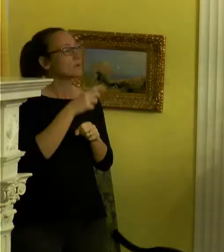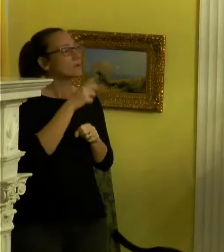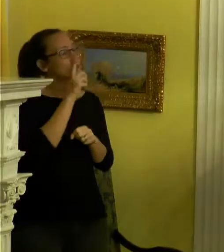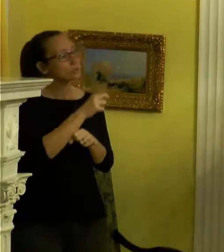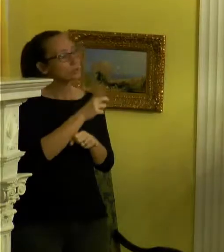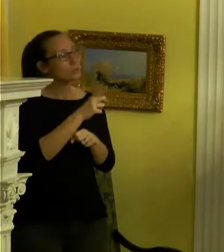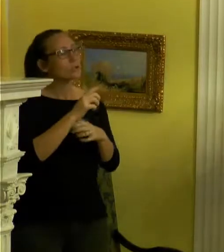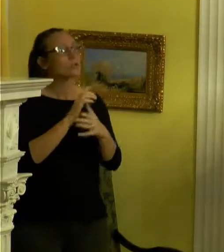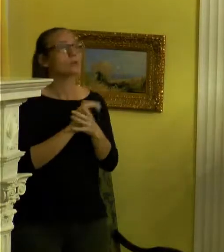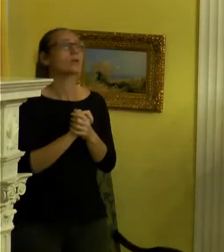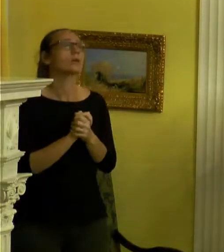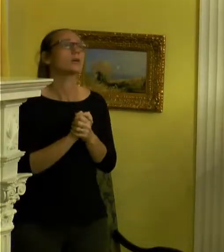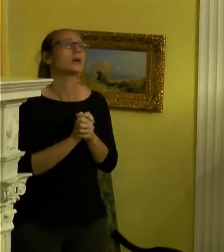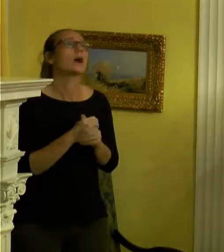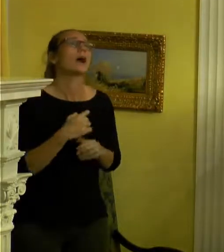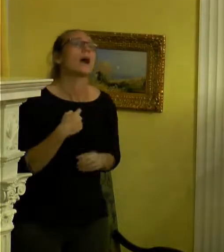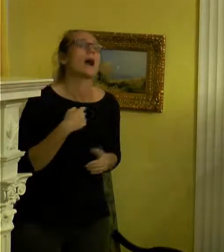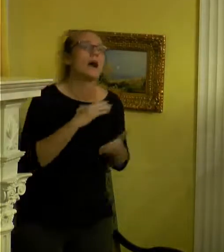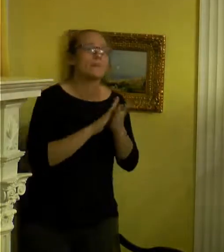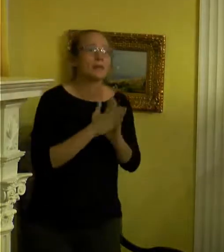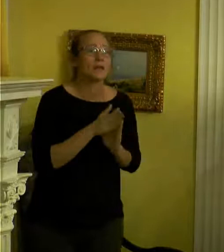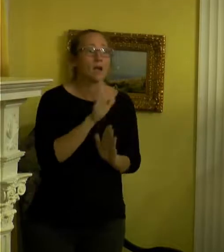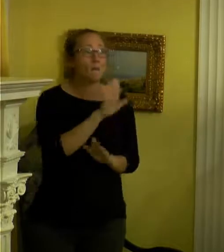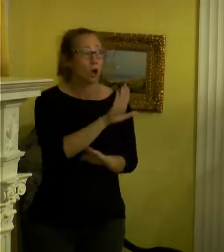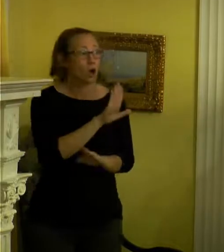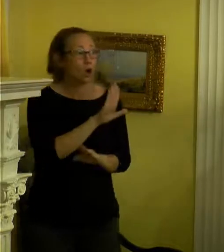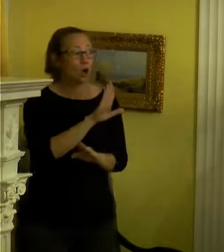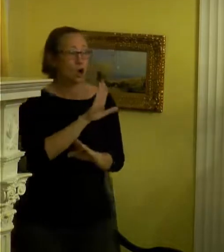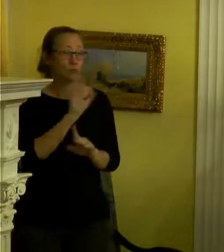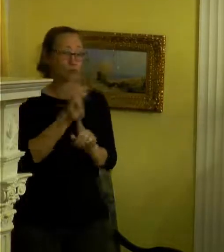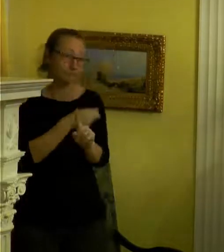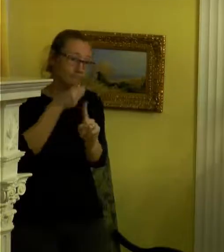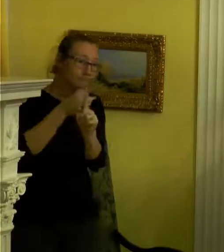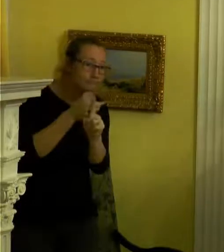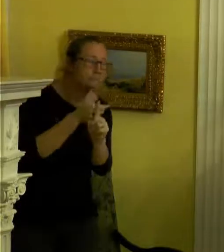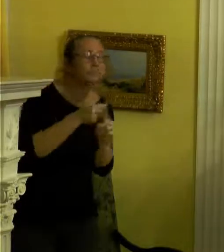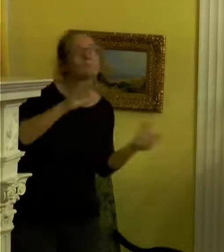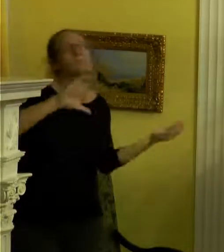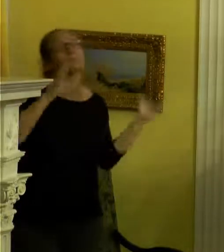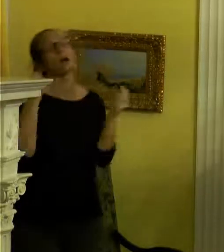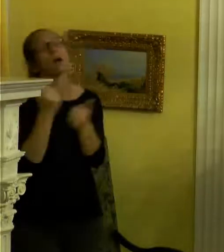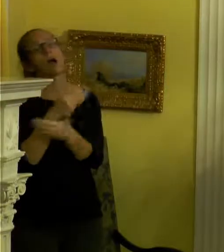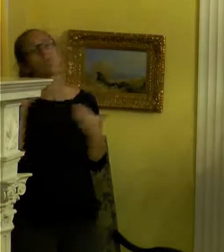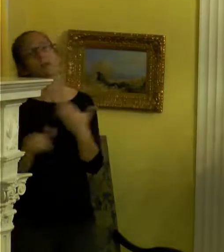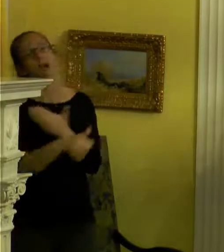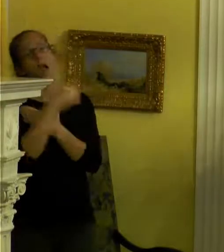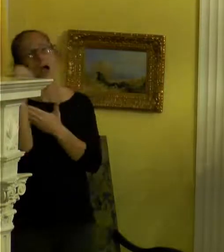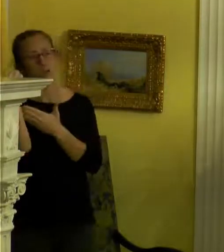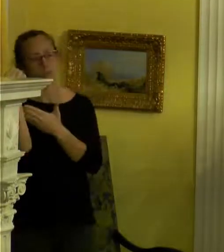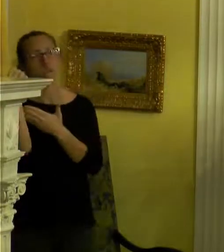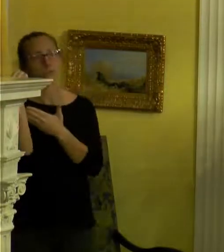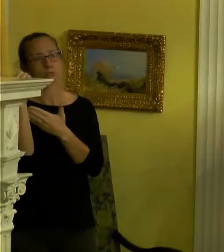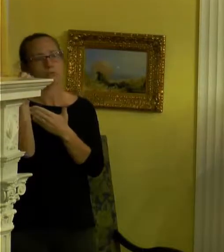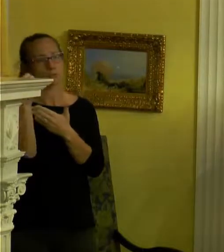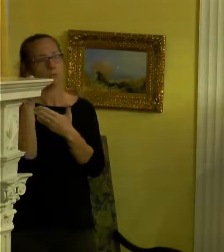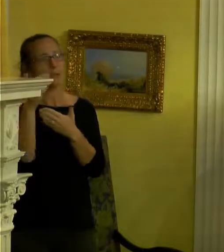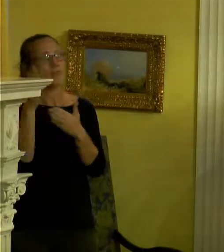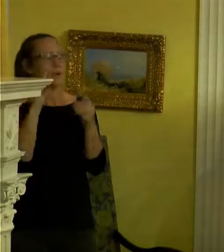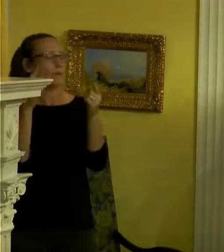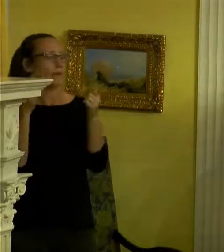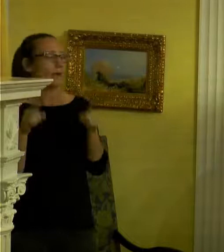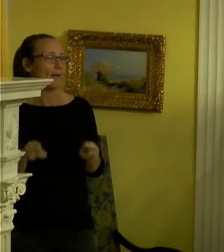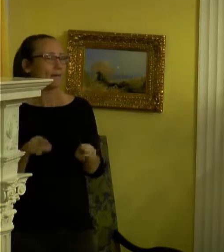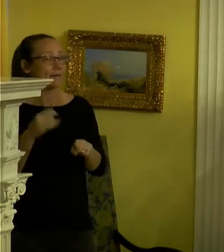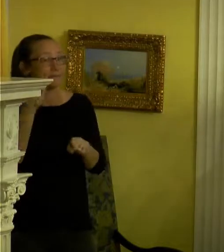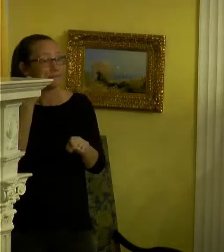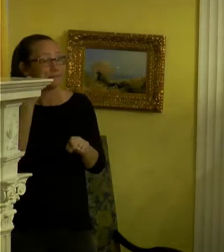that I kind of become her ground zero versus everything else that's going to come if